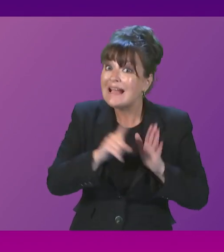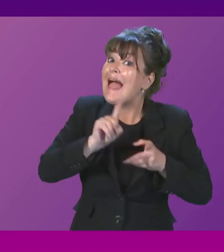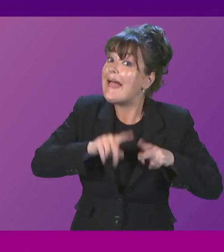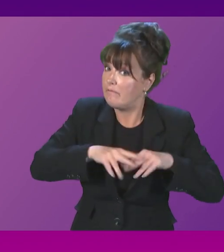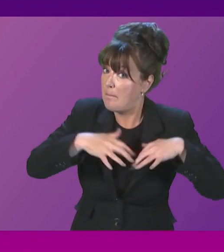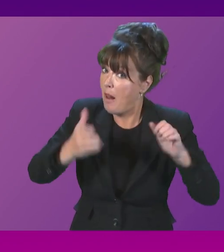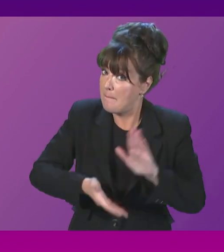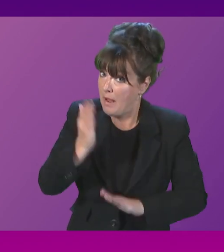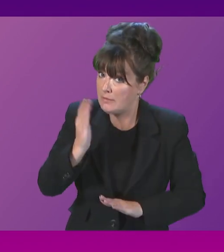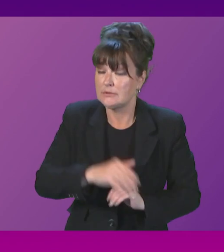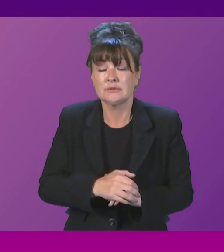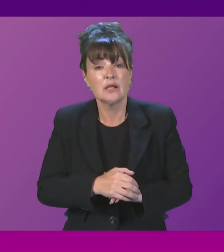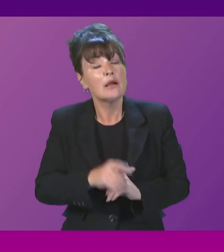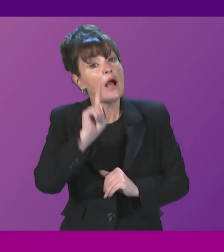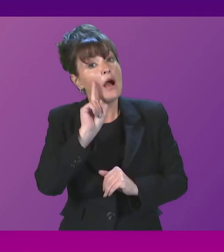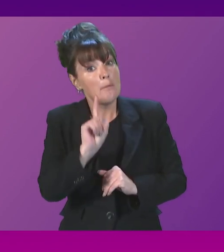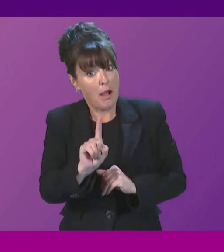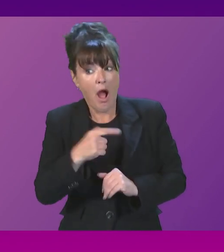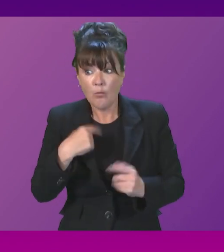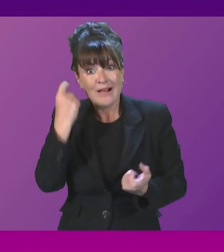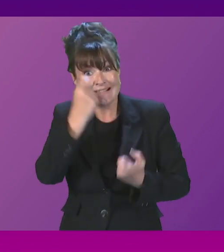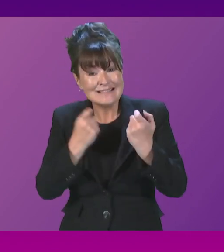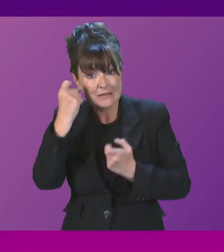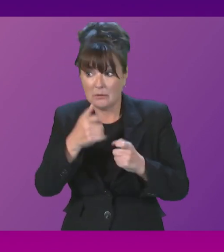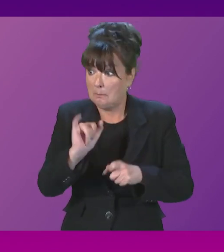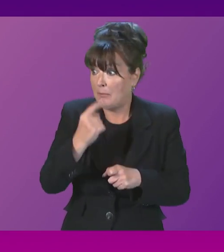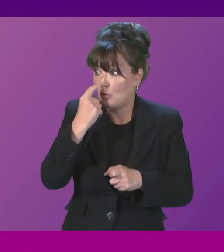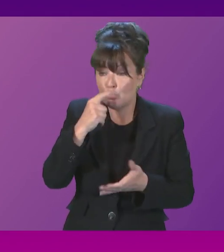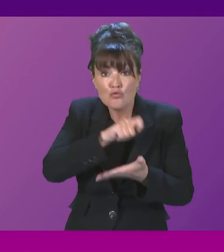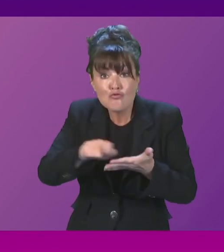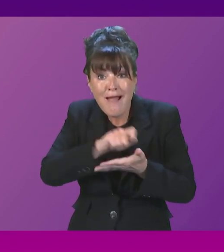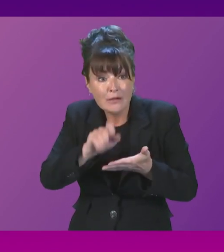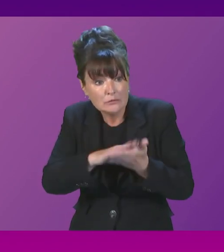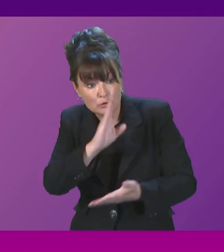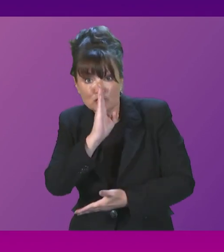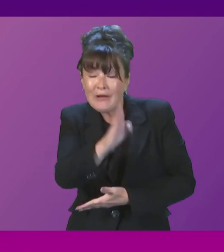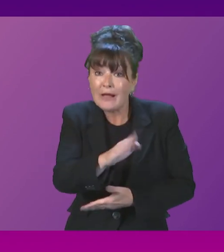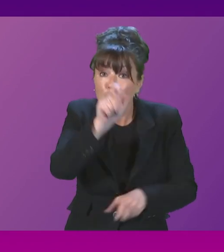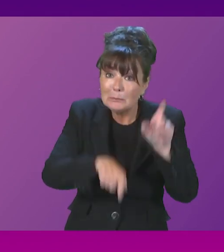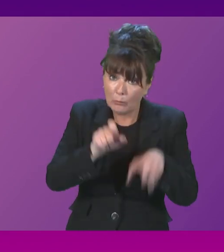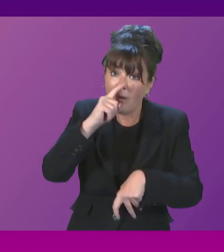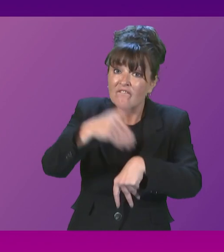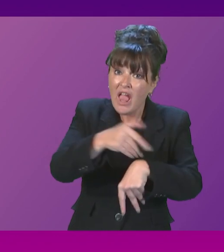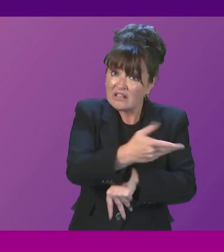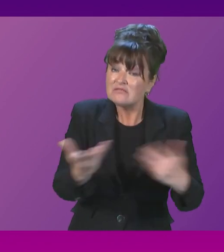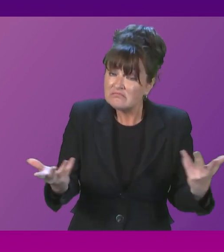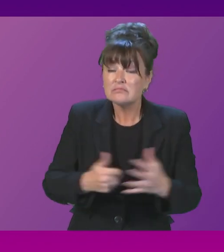and I will certainly consider whether we can take steps like writing to people affected. It is important not just that we take these